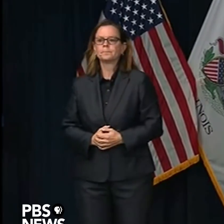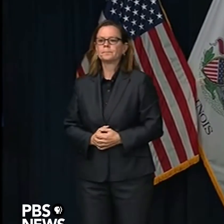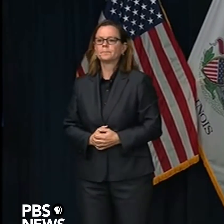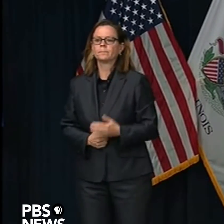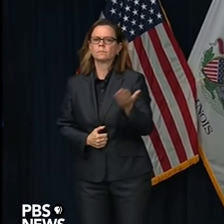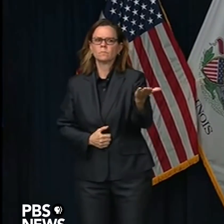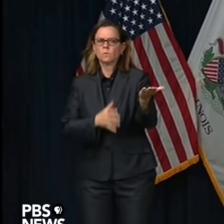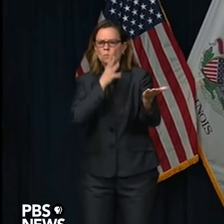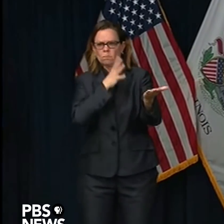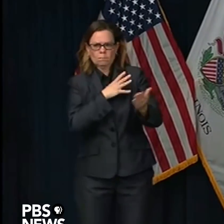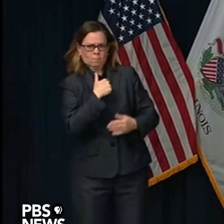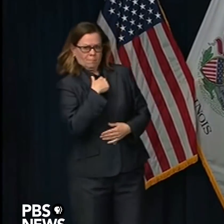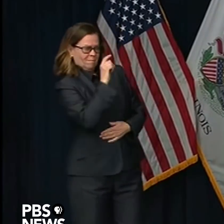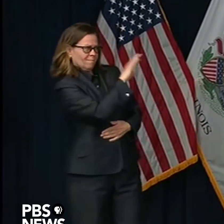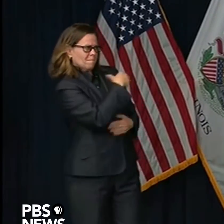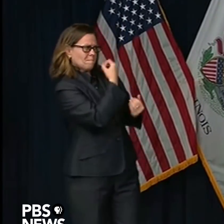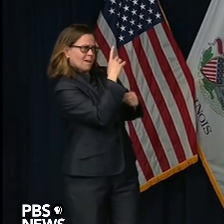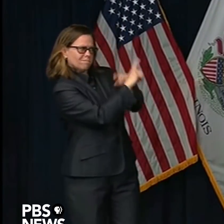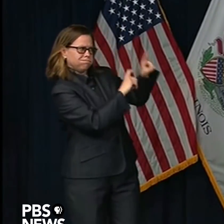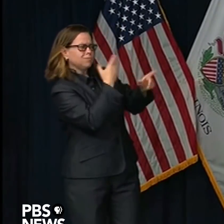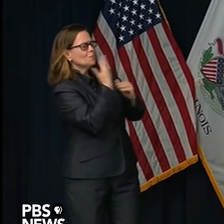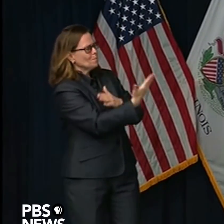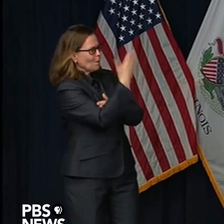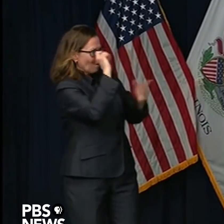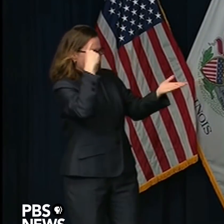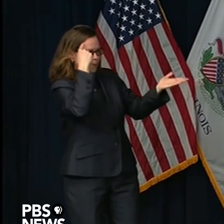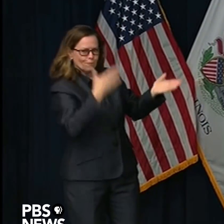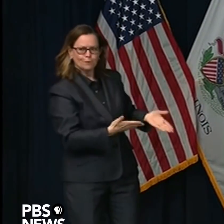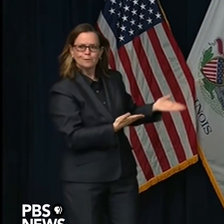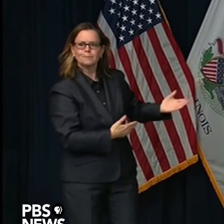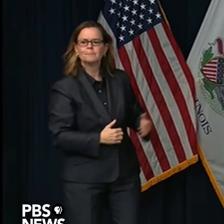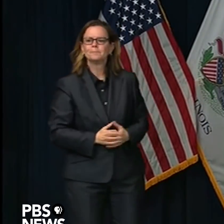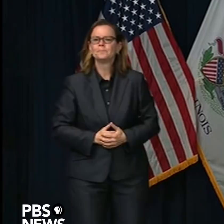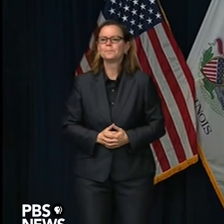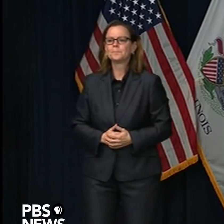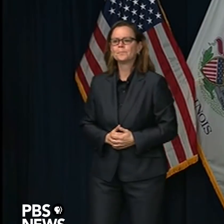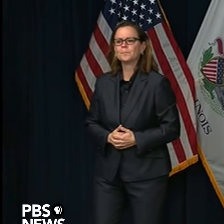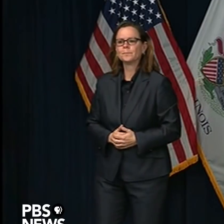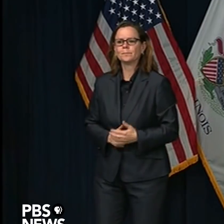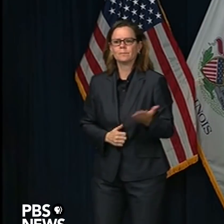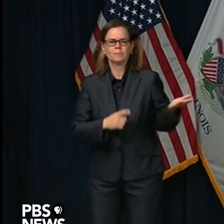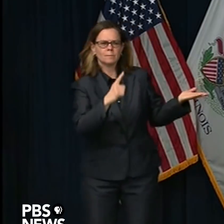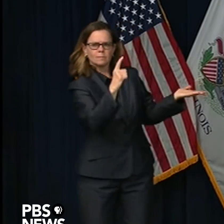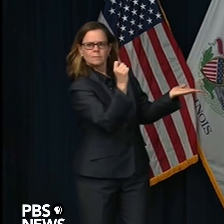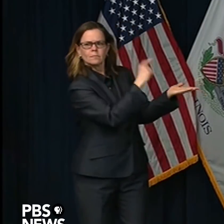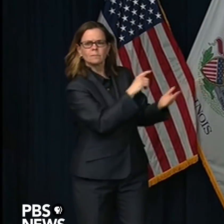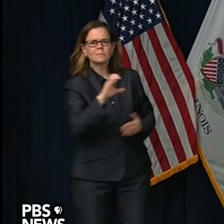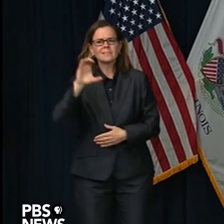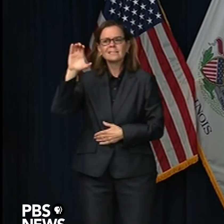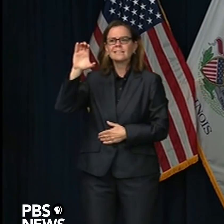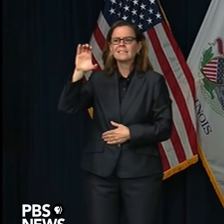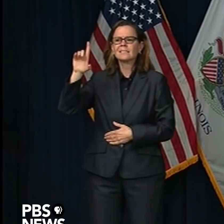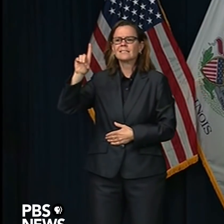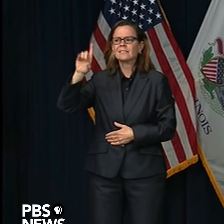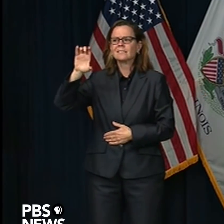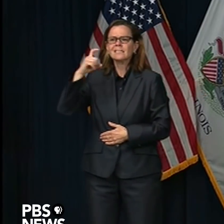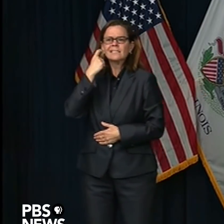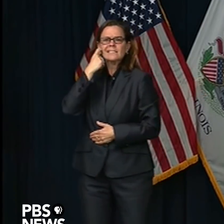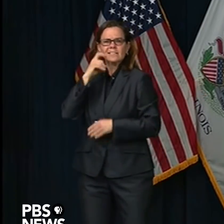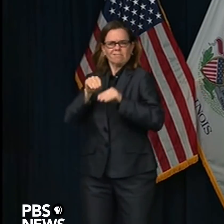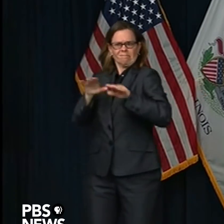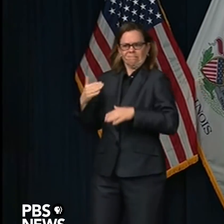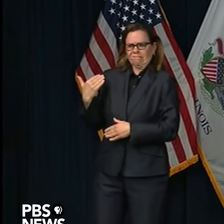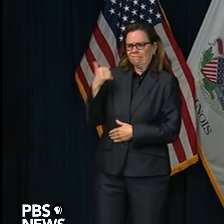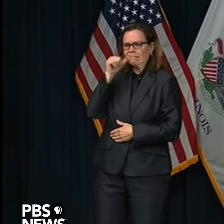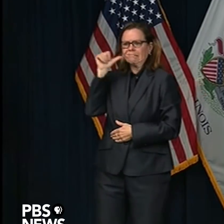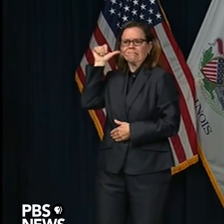questions to bear with. So this is either for the Governor or Dr. Zika. The CDC put out this Wednesday about a Chicago super spreader and how that